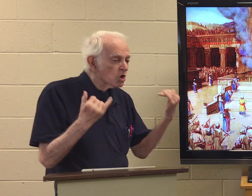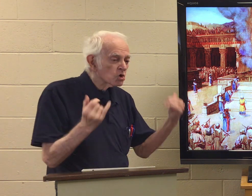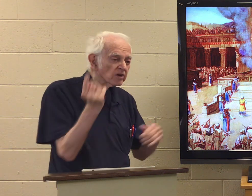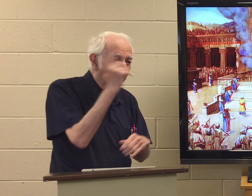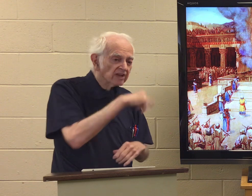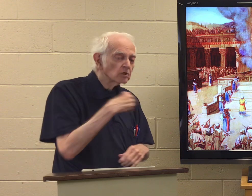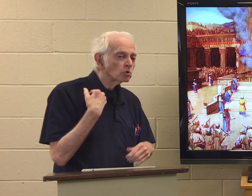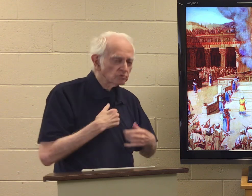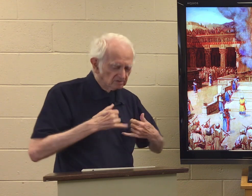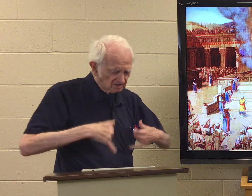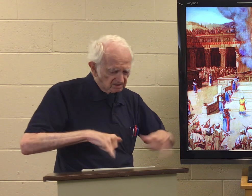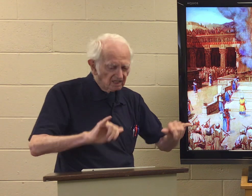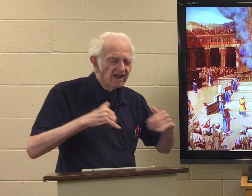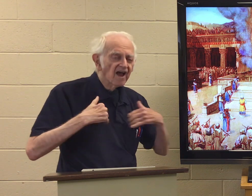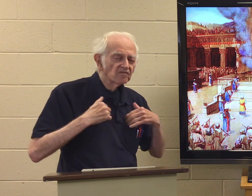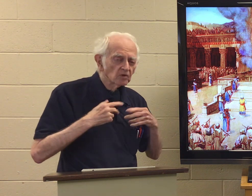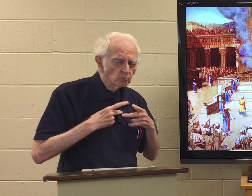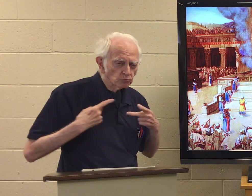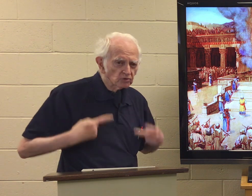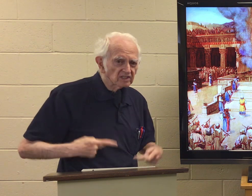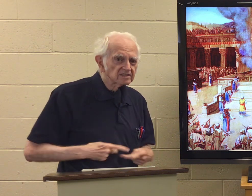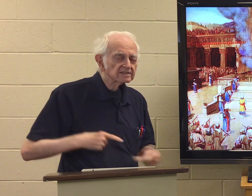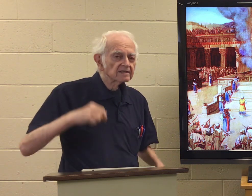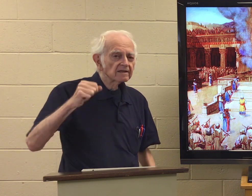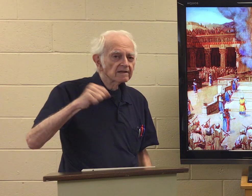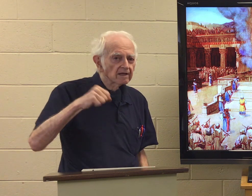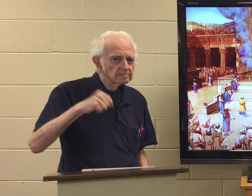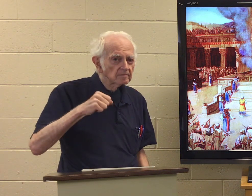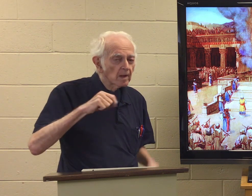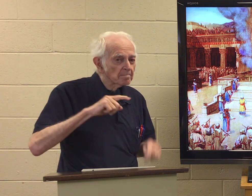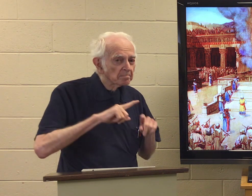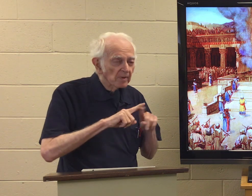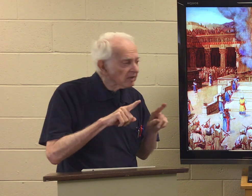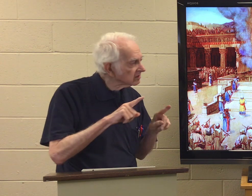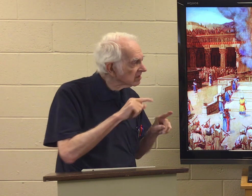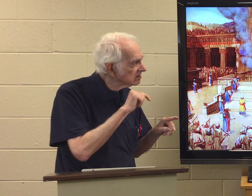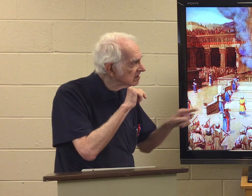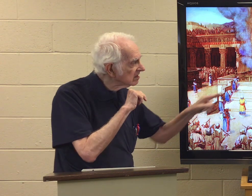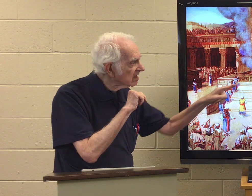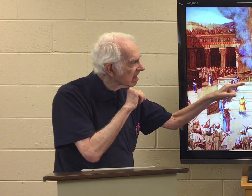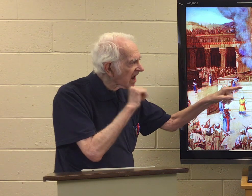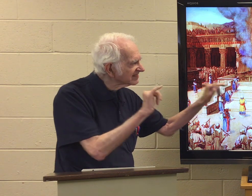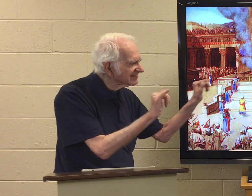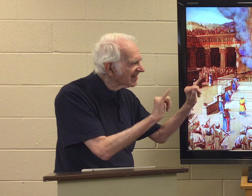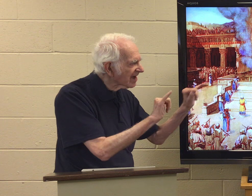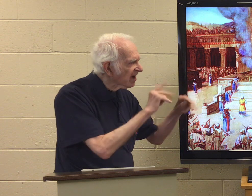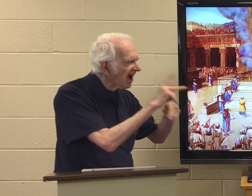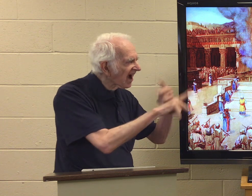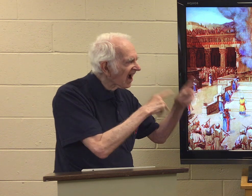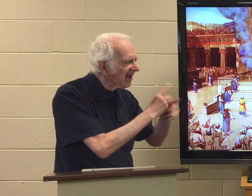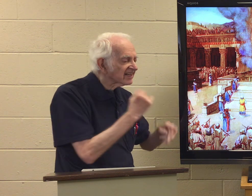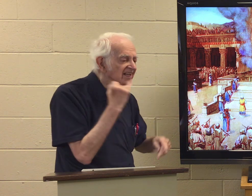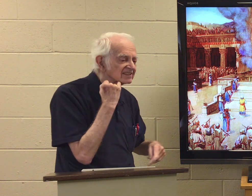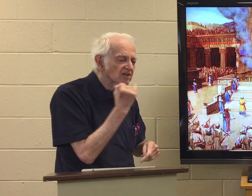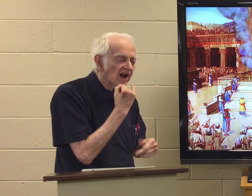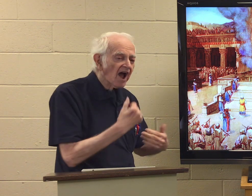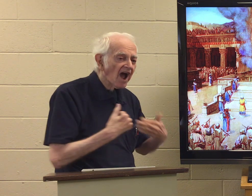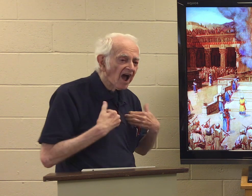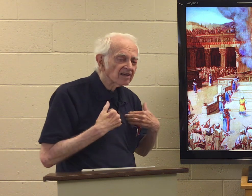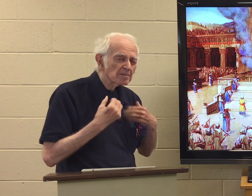Today, we still have priests. Yes, but not the same kind the Israelites had